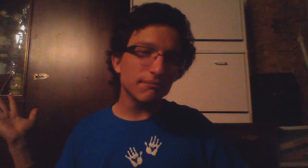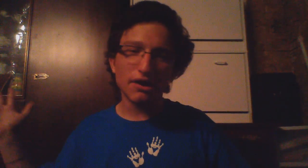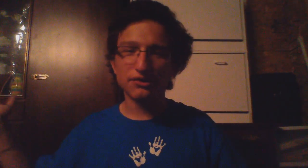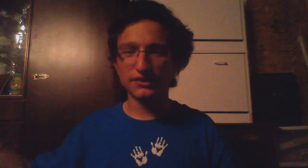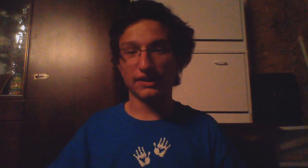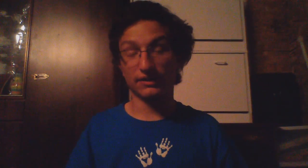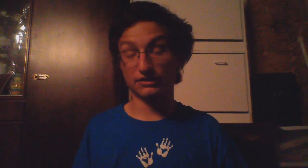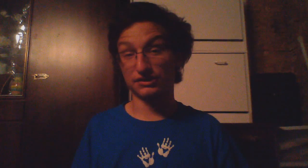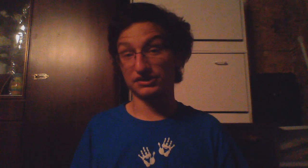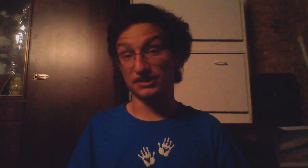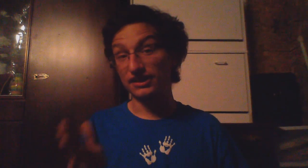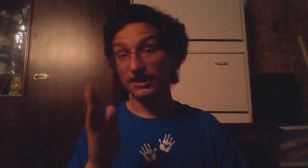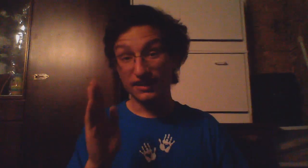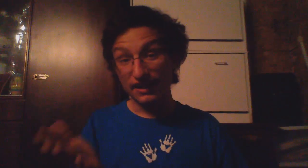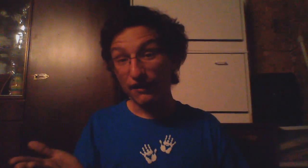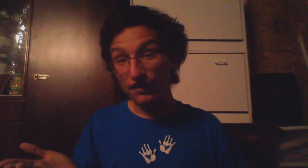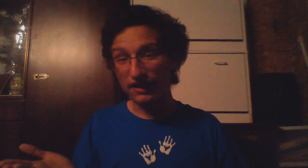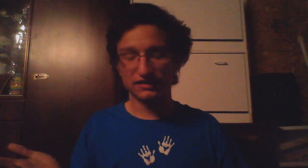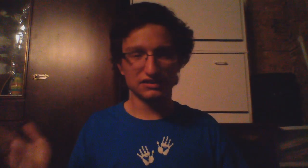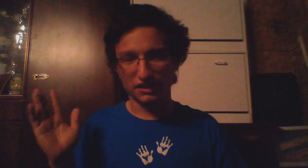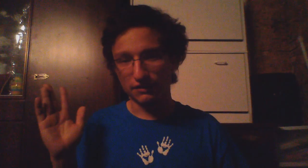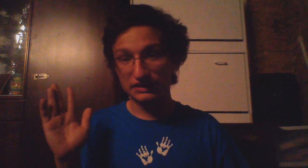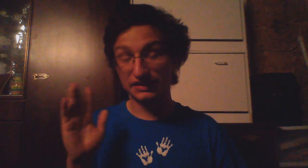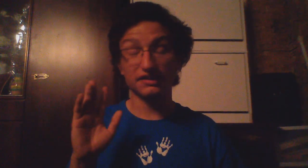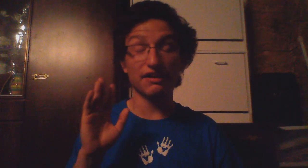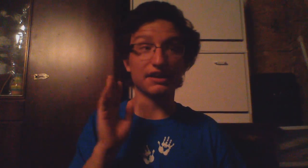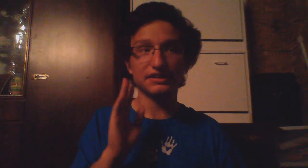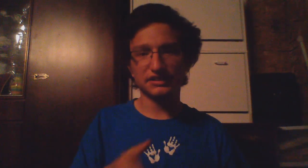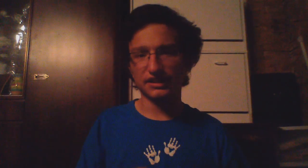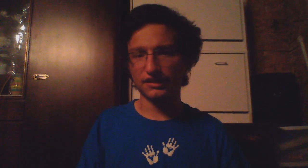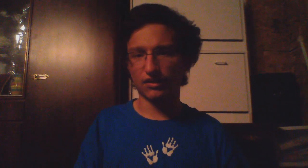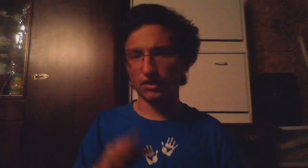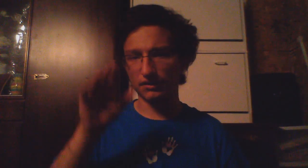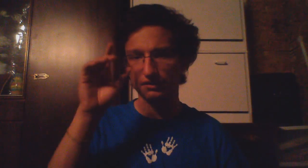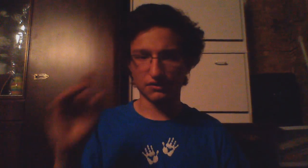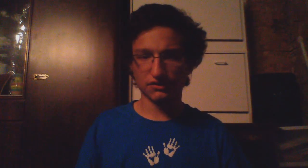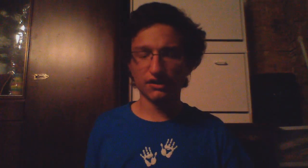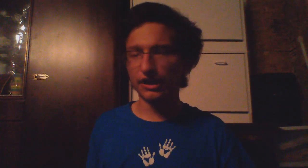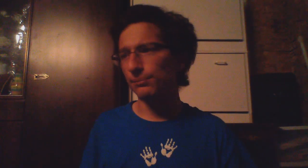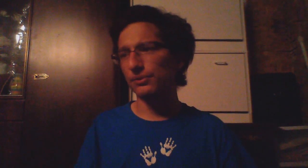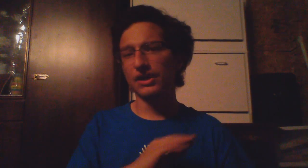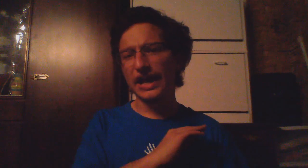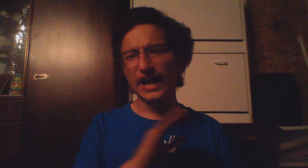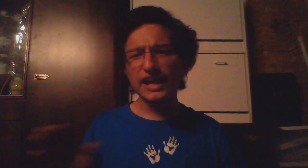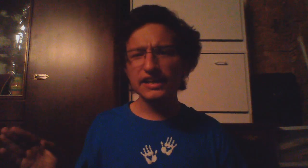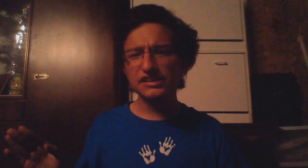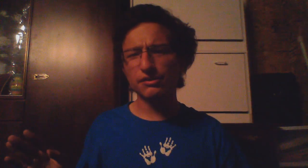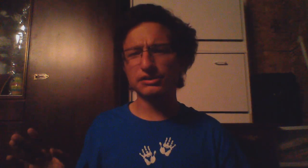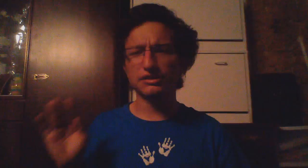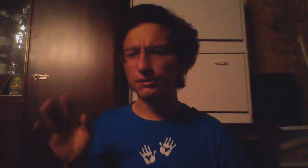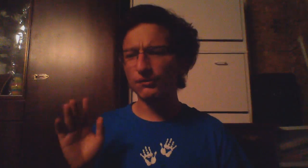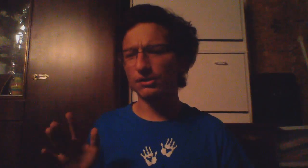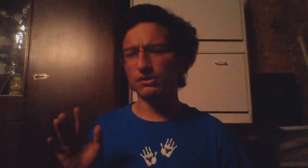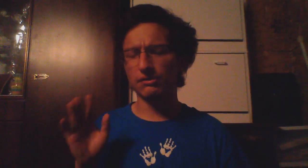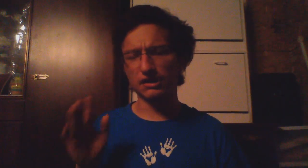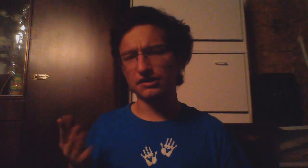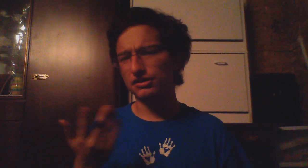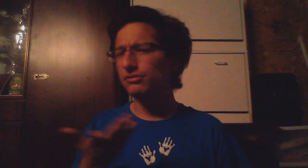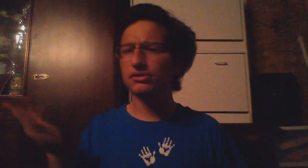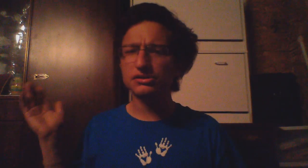month without electricity now that is a challenge and like I say on the disclaimer any challenge that you feel you cannot do just